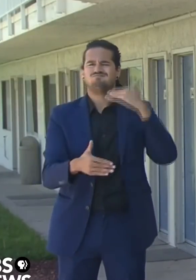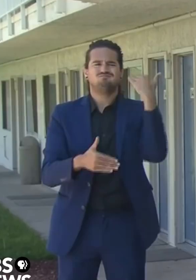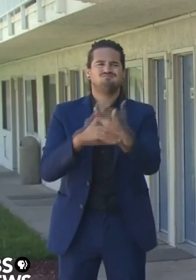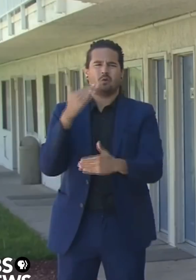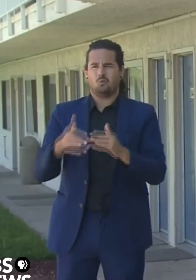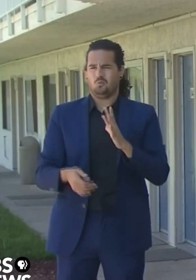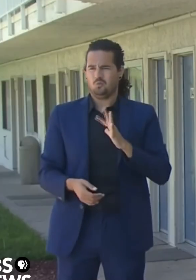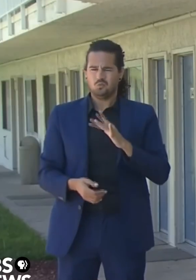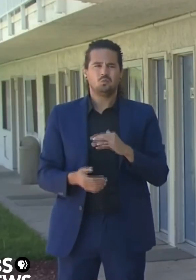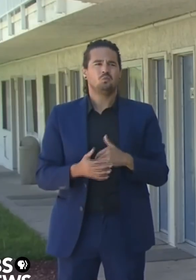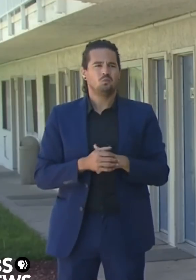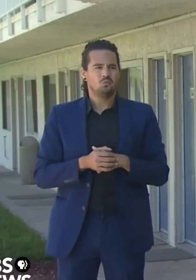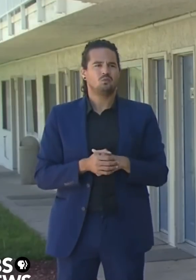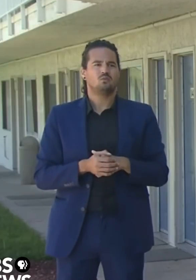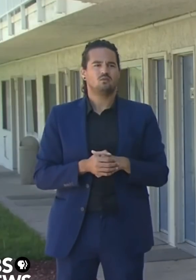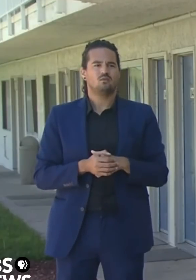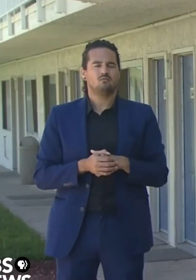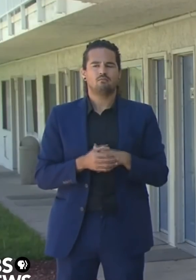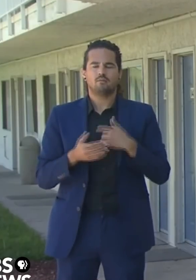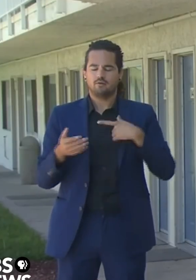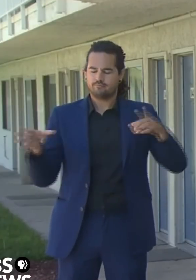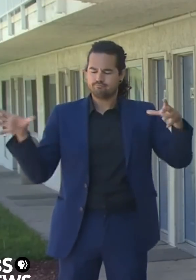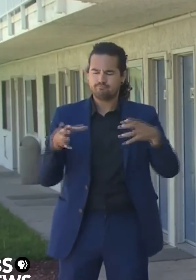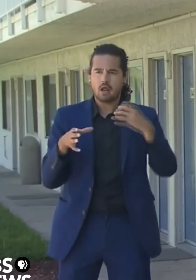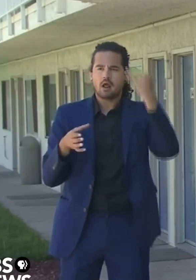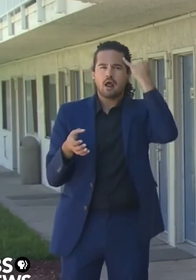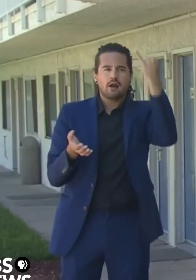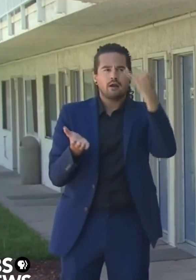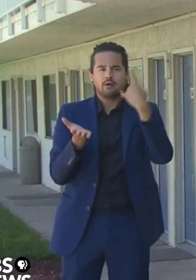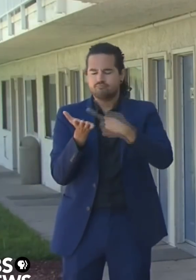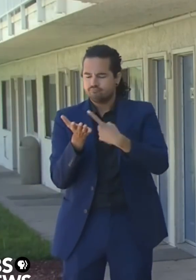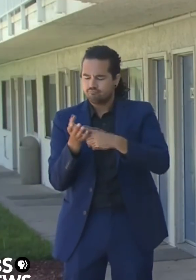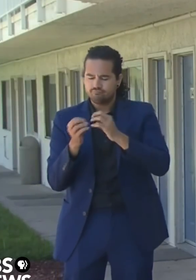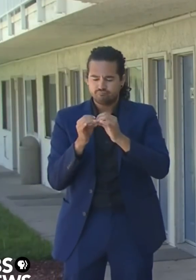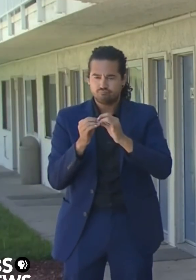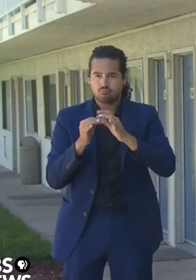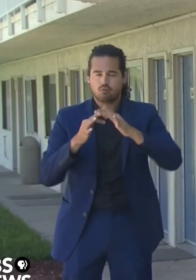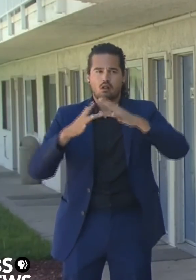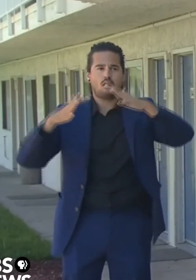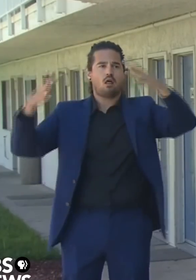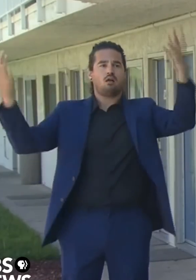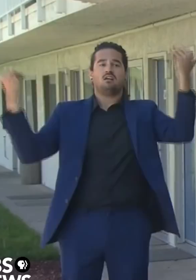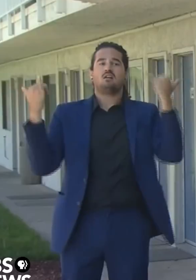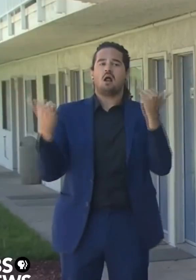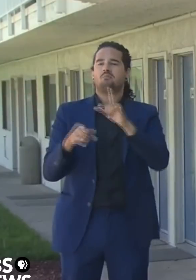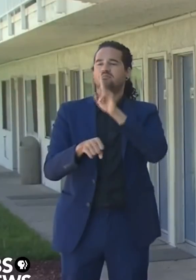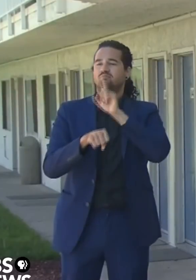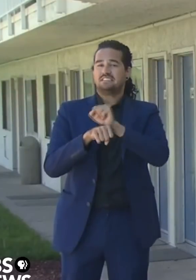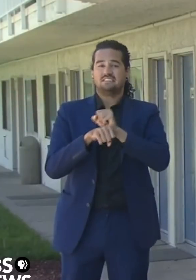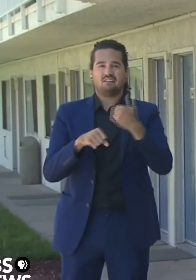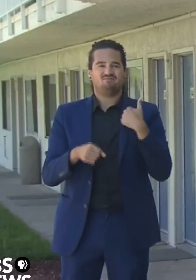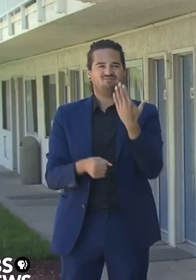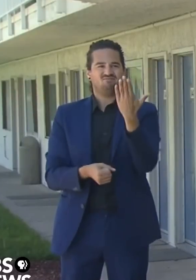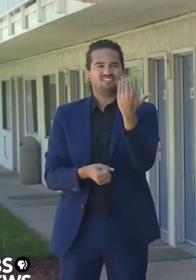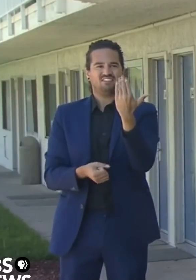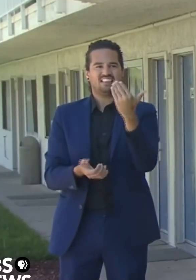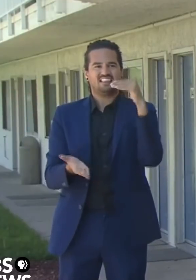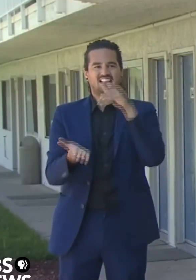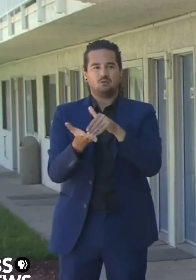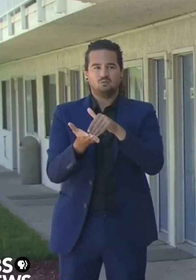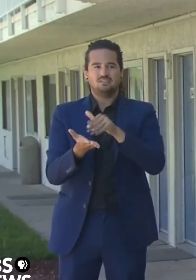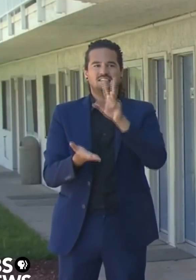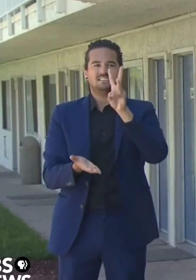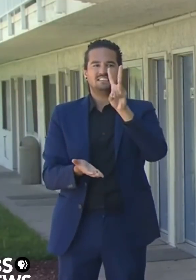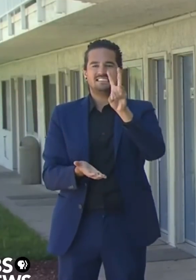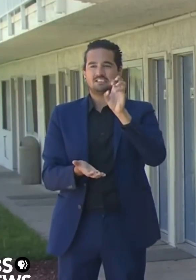1000, well, excuse me 15,679 rooms that we brought in